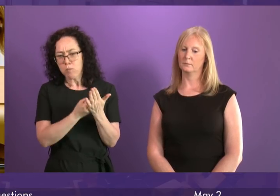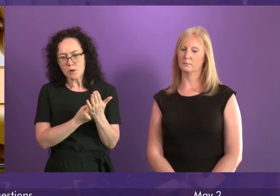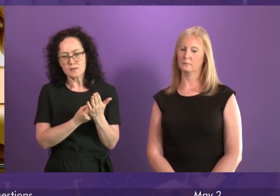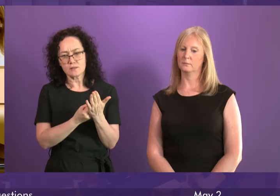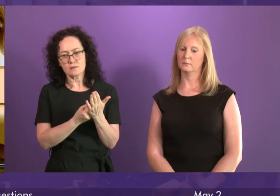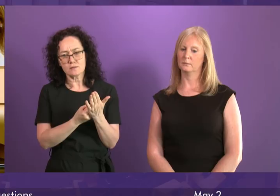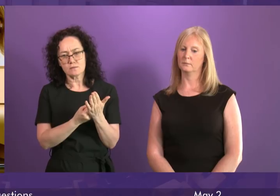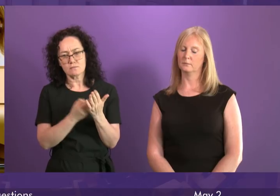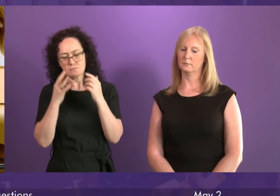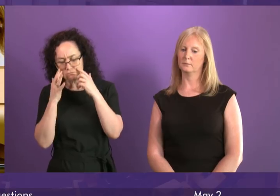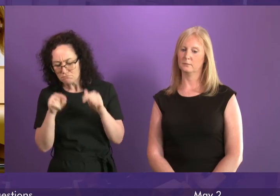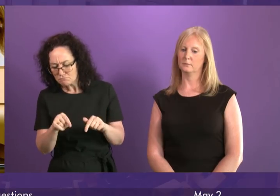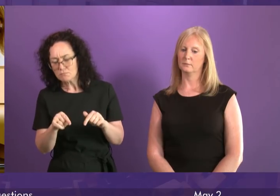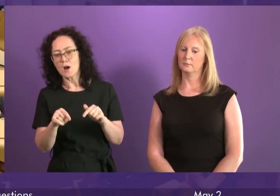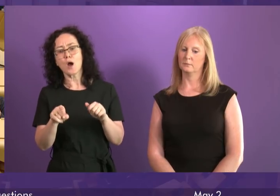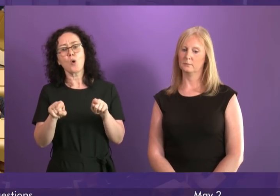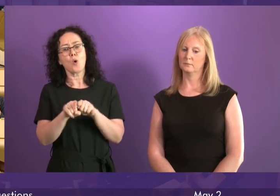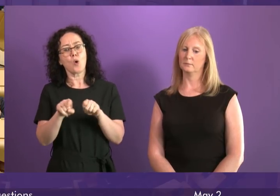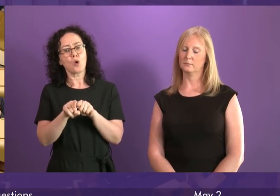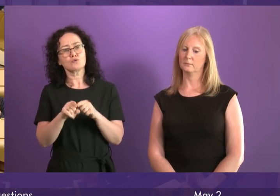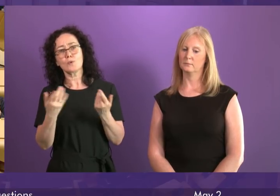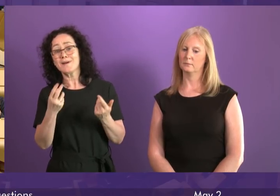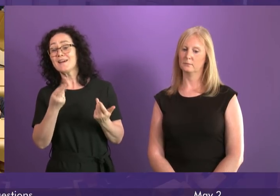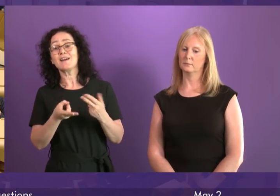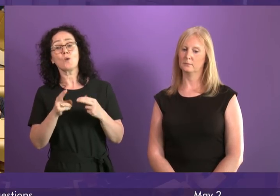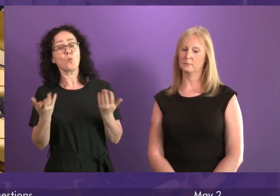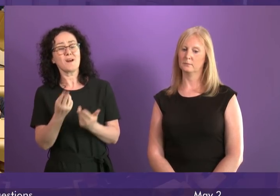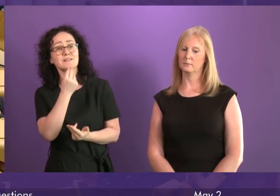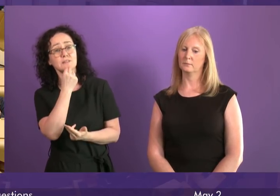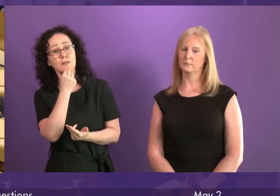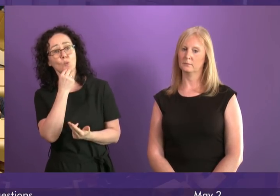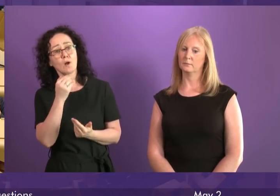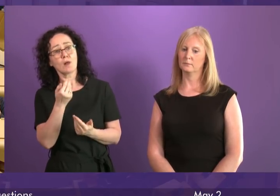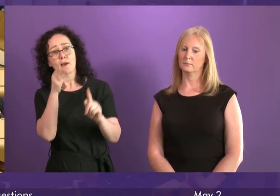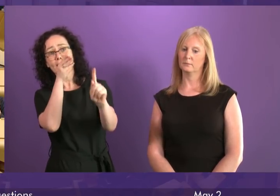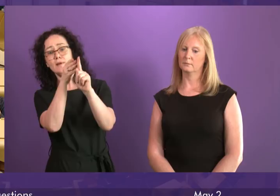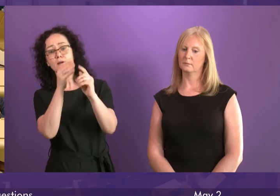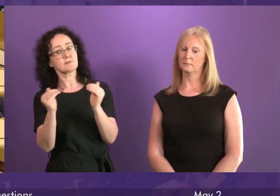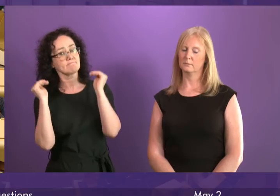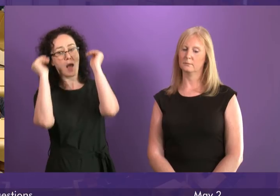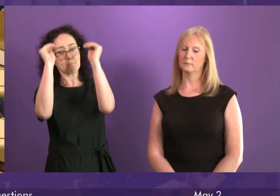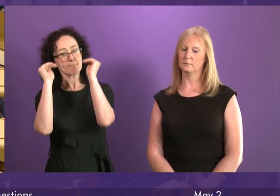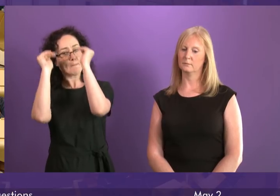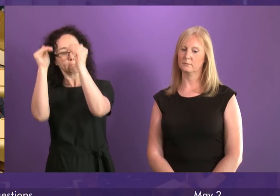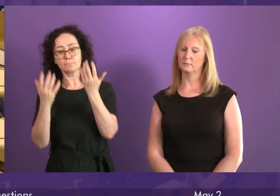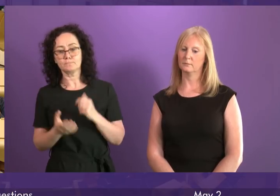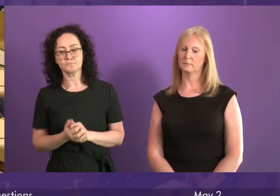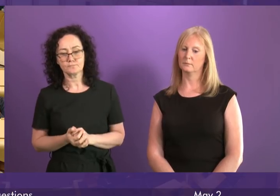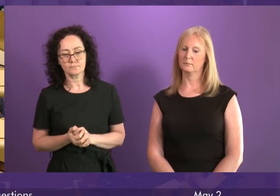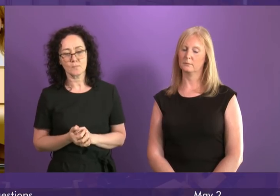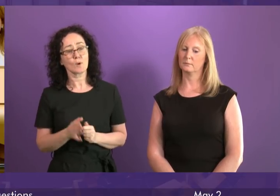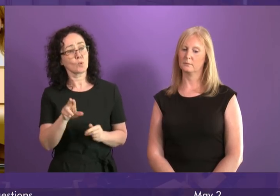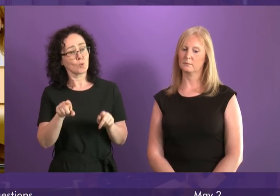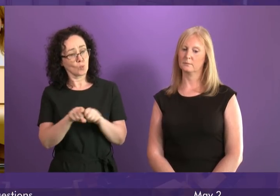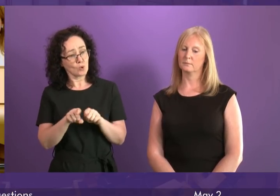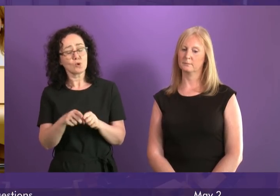increasing where that is necessary and the advice of the climate change committee, the advice of non-governmental organisations will be very